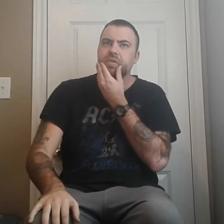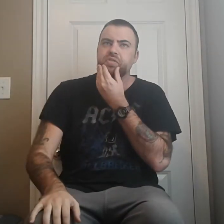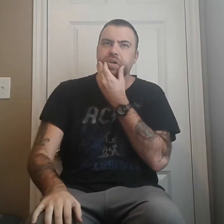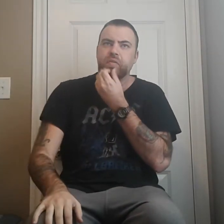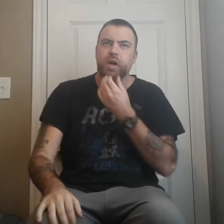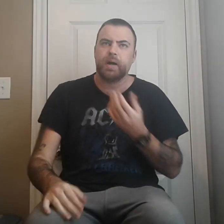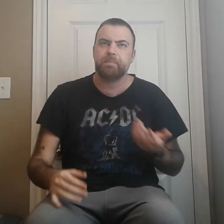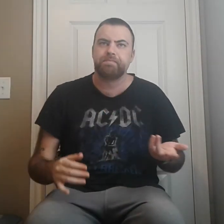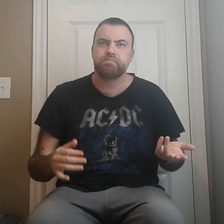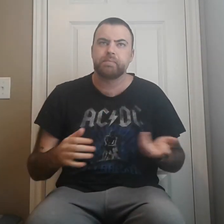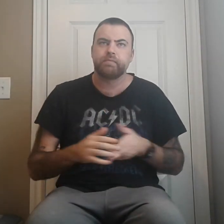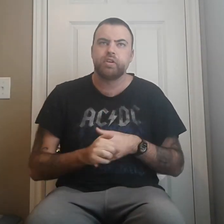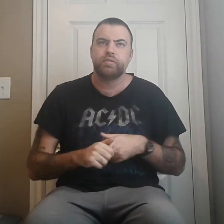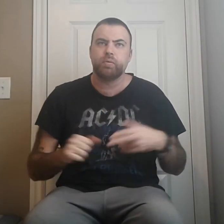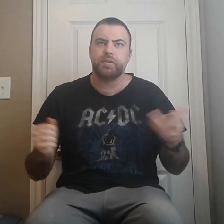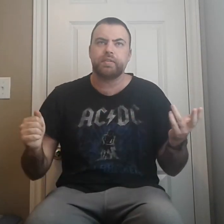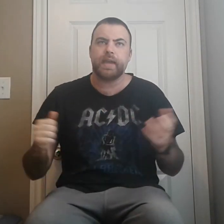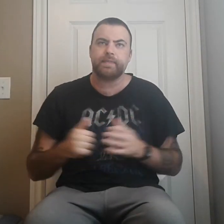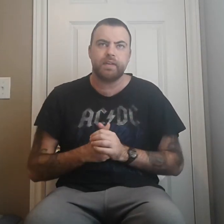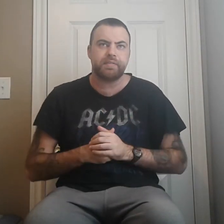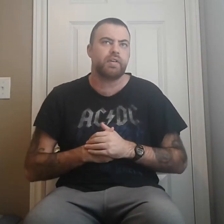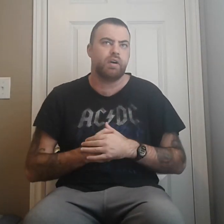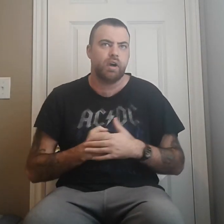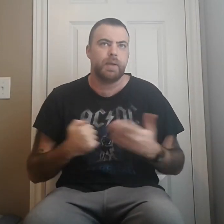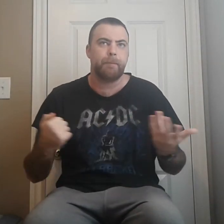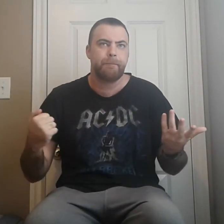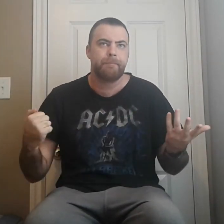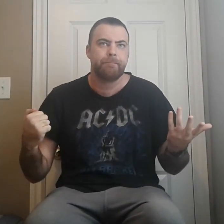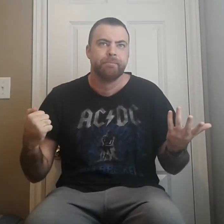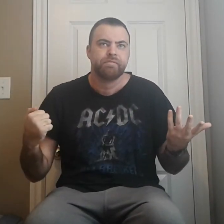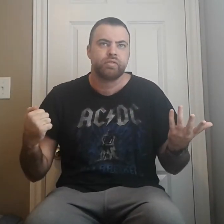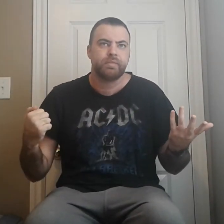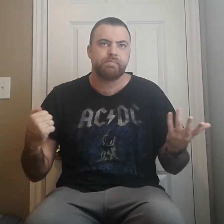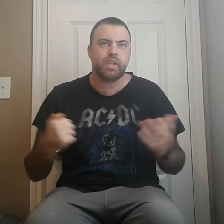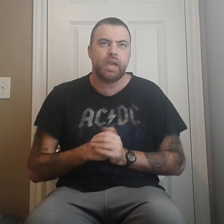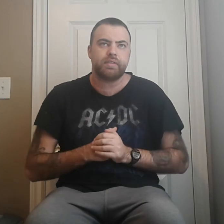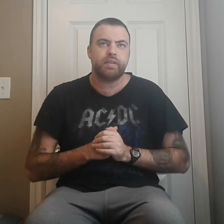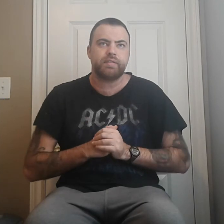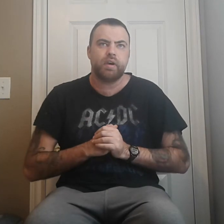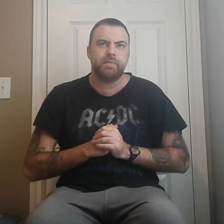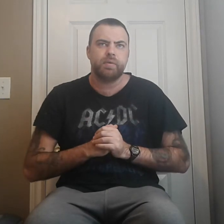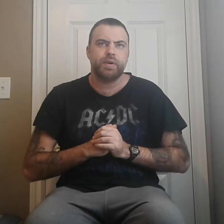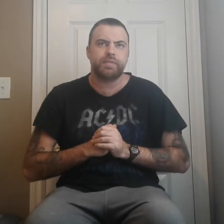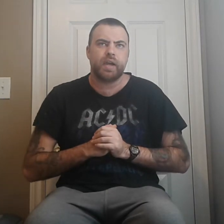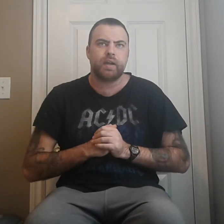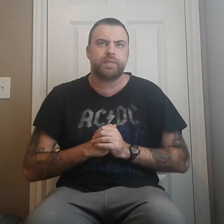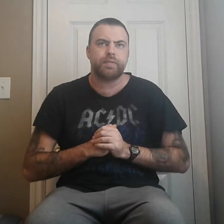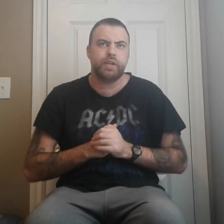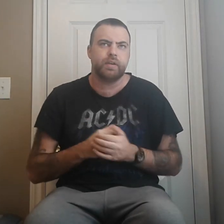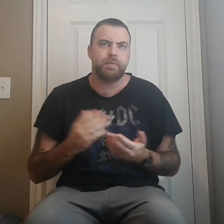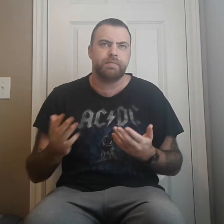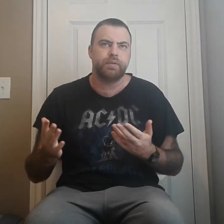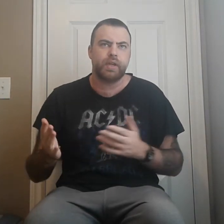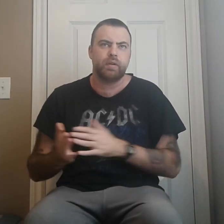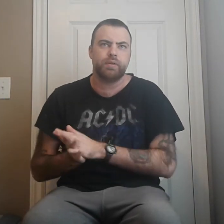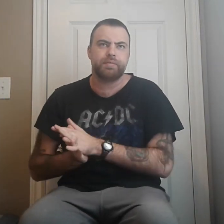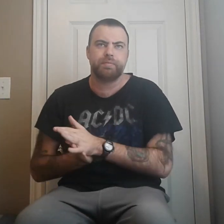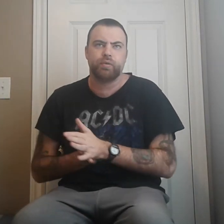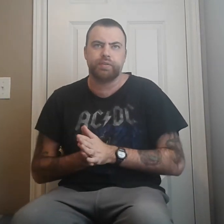So, um, so it was at this time, at this time it was, uh, three of them. Before that it was four of